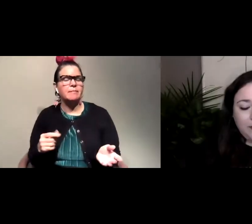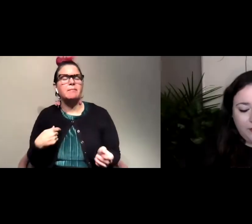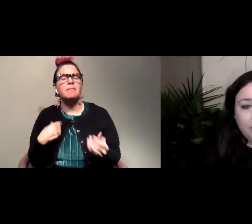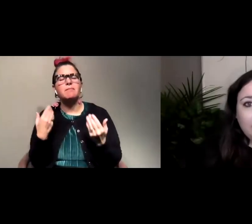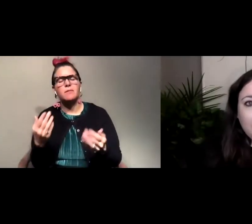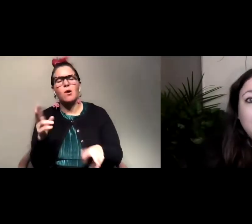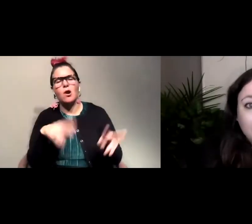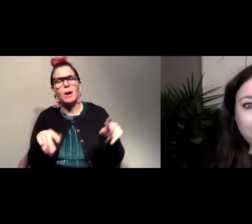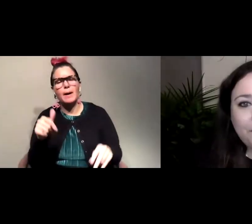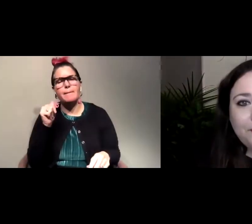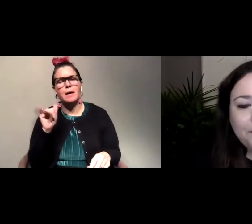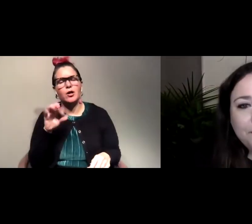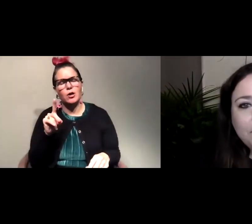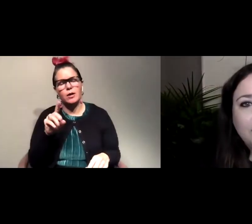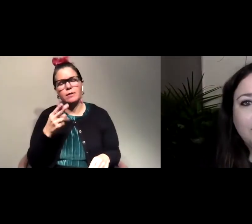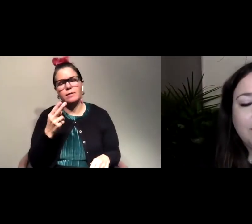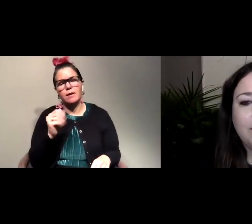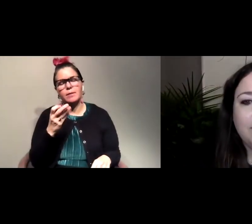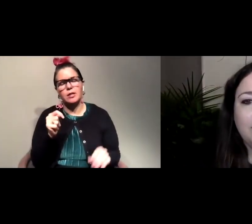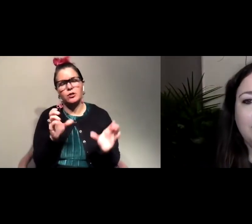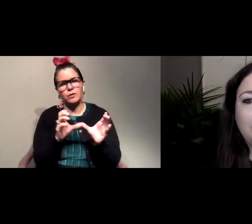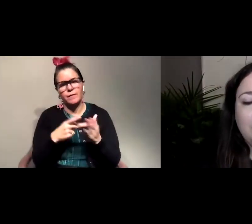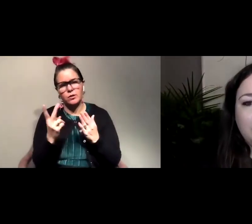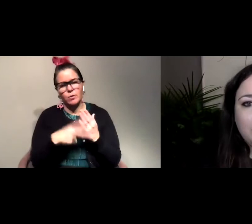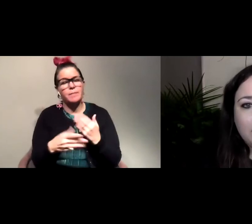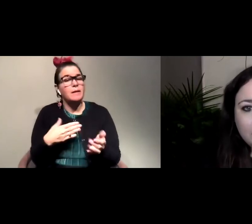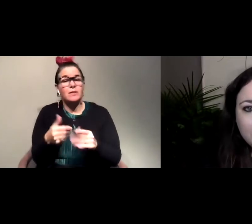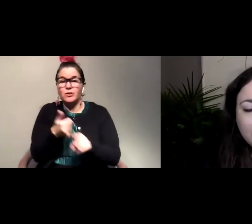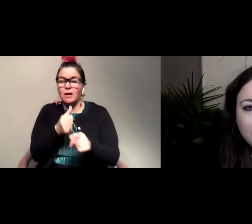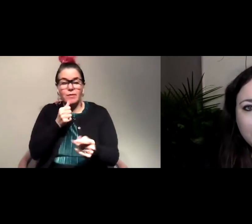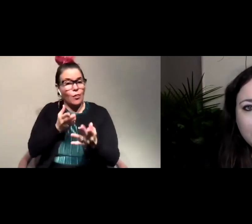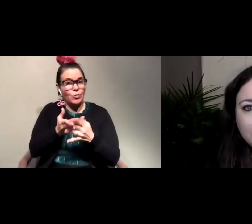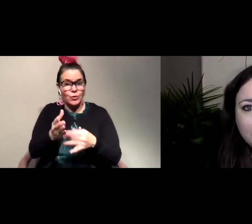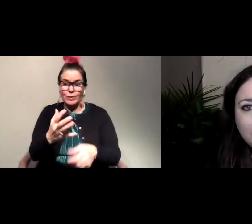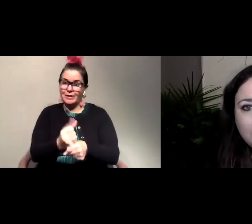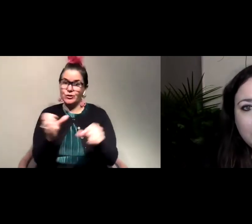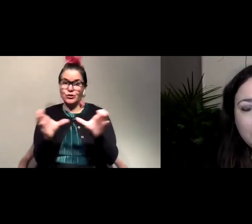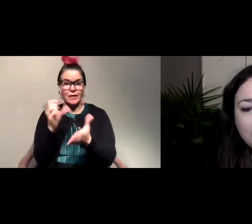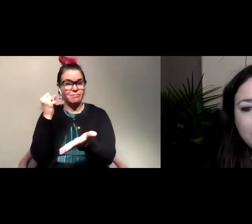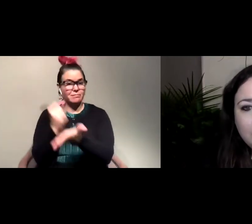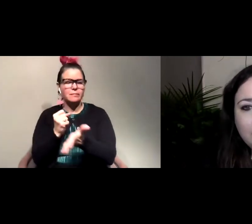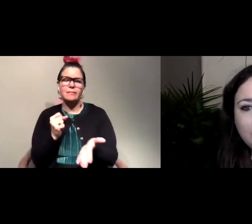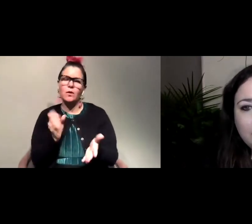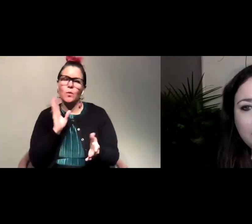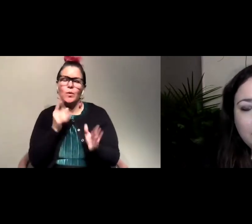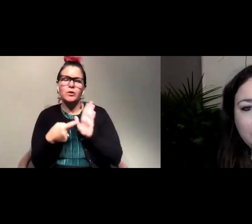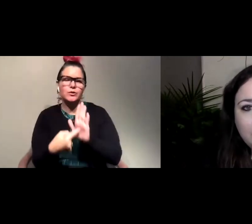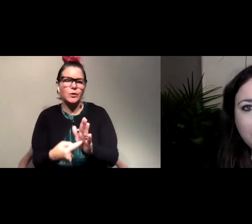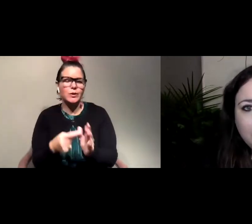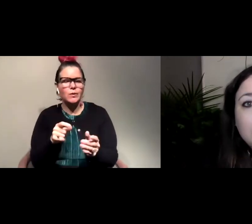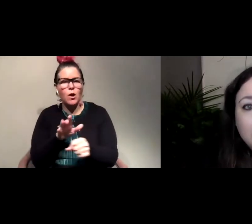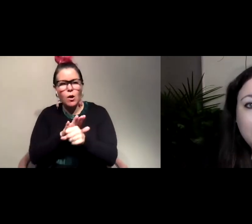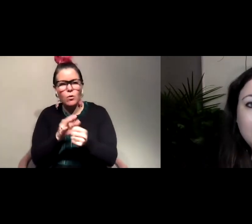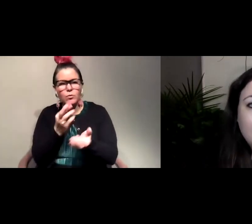the backyard habitat certification program even if you don't go through with the certification they will point you towards all of those local